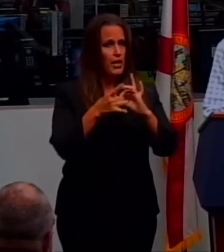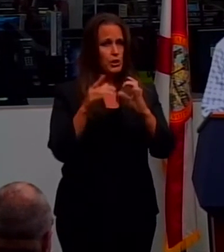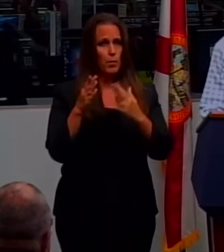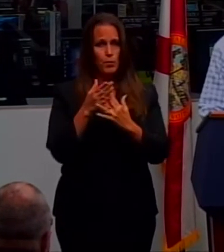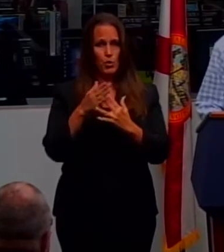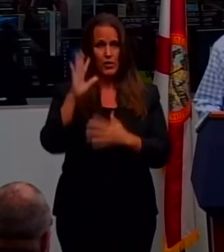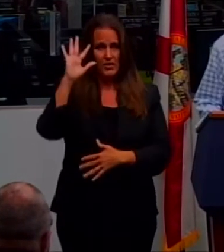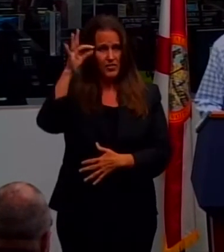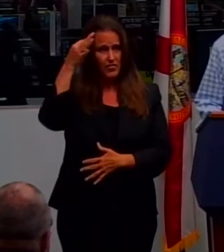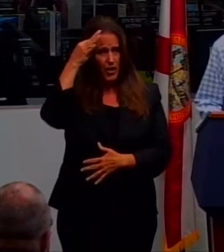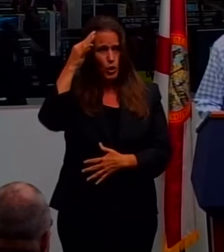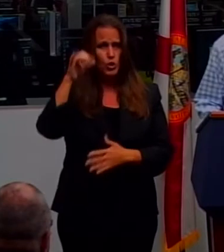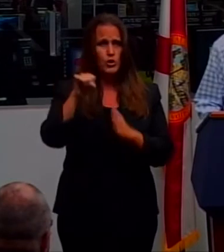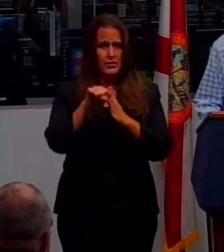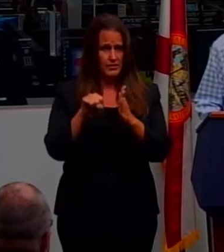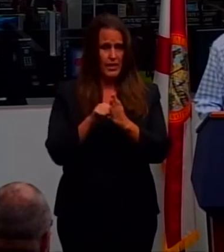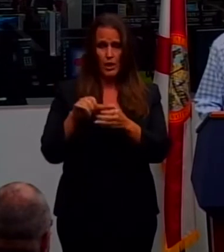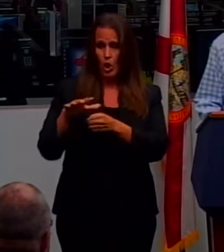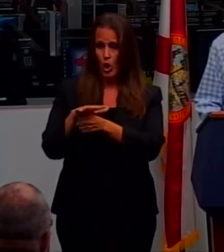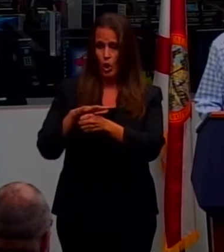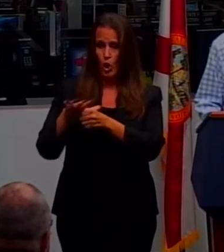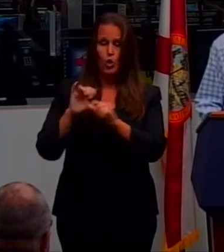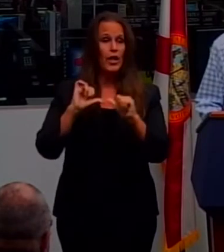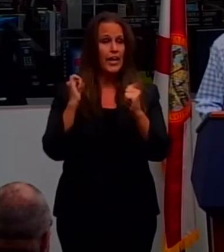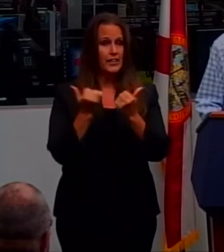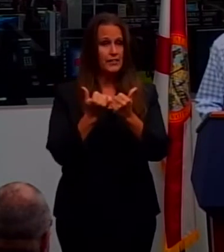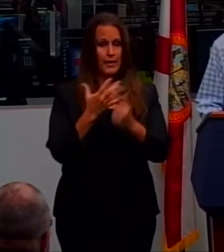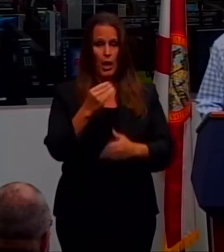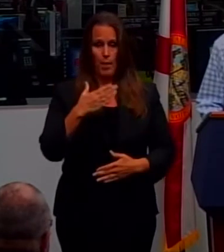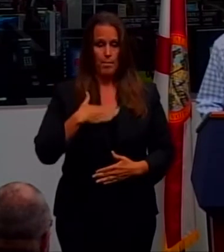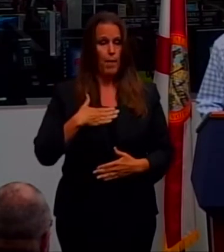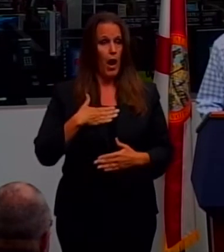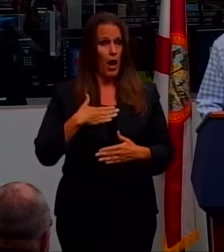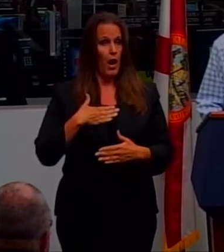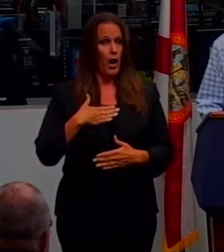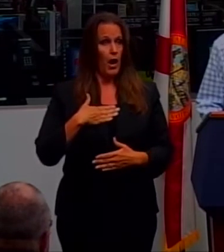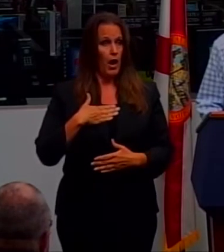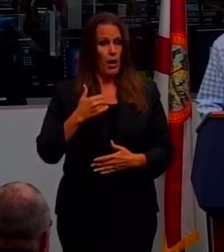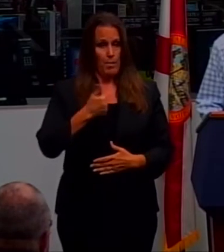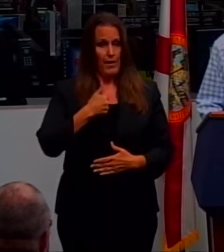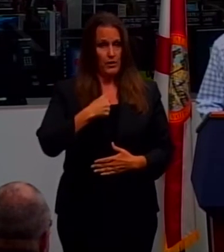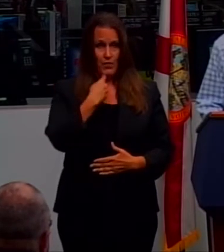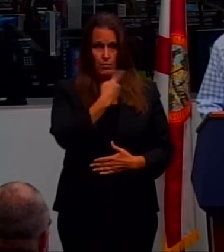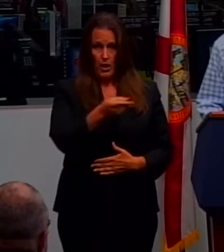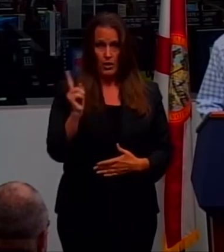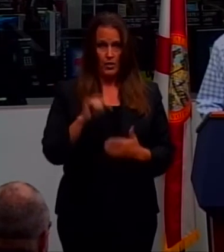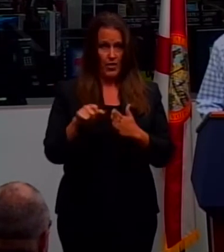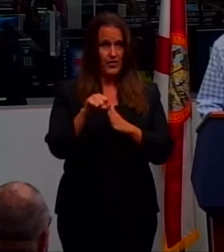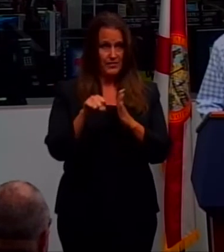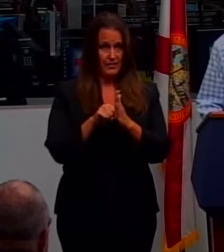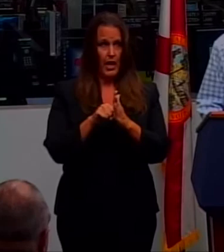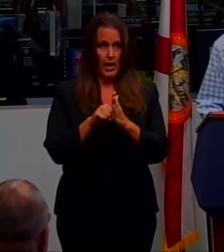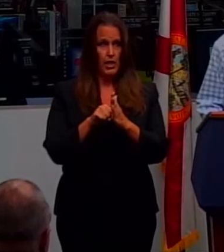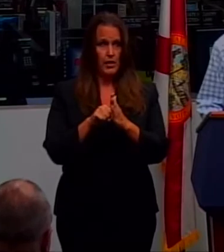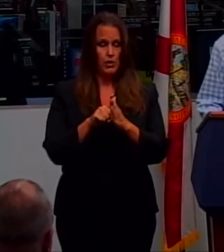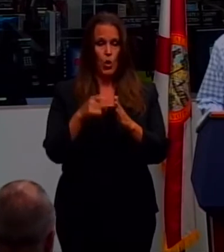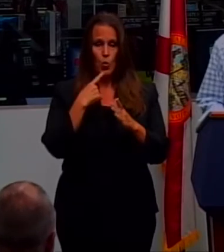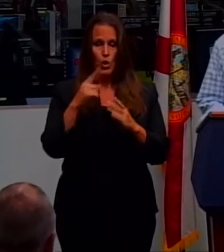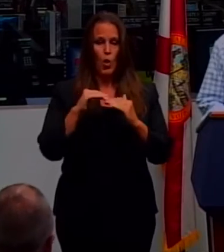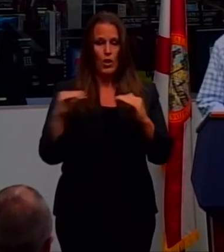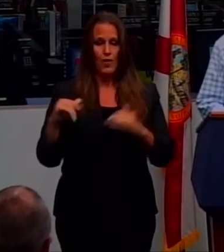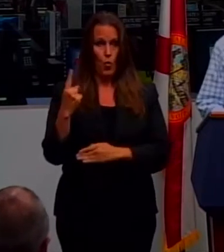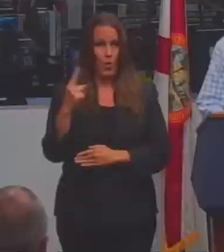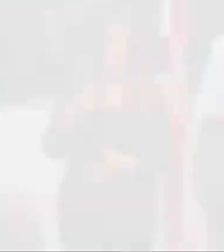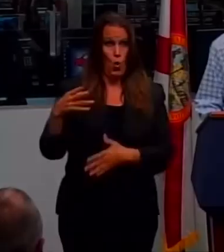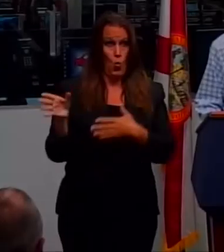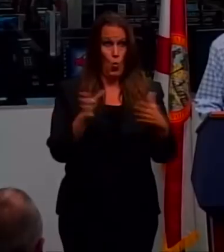local emergency management agencies. In my direction, the State Emergency Operations Centers will go to a level one at 7 a.m.